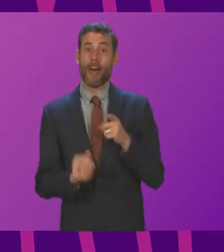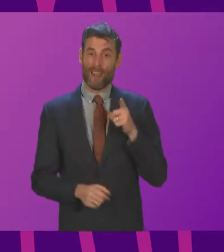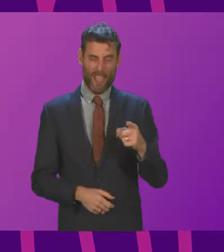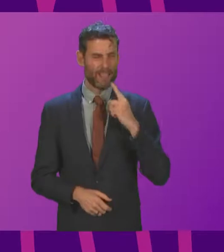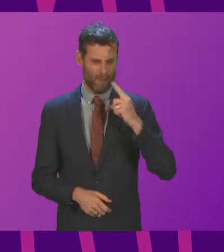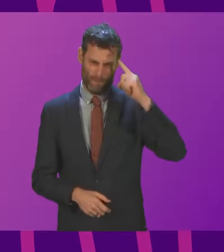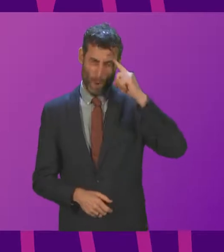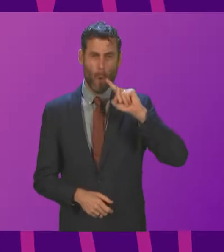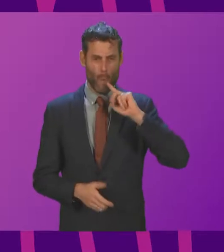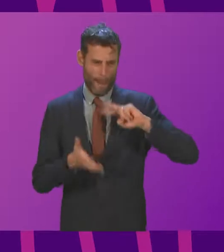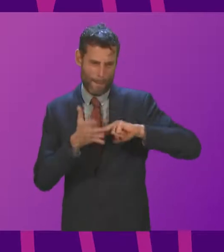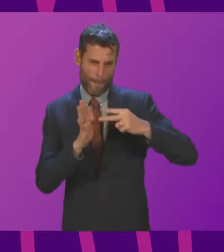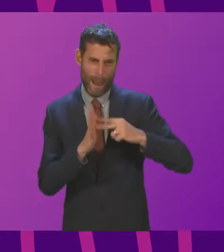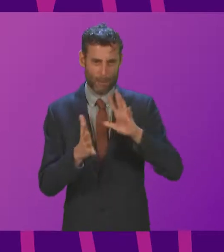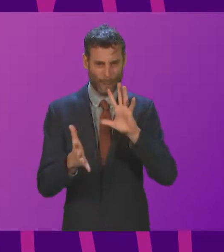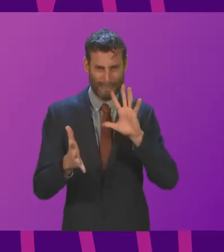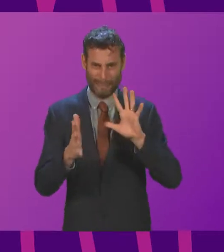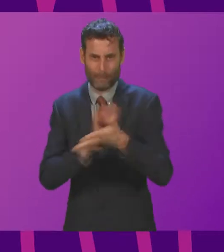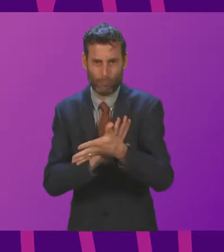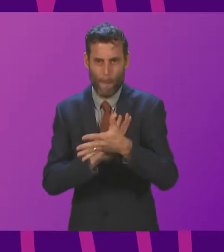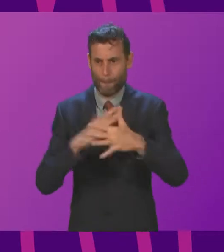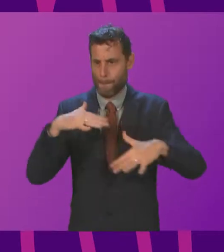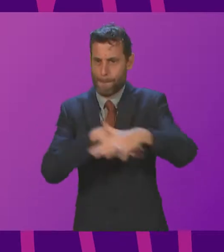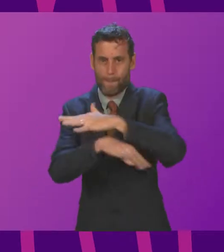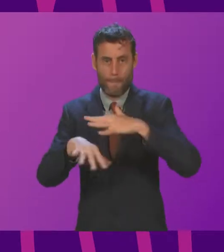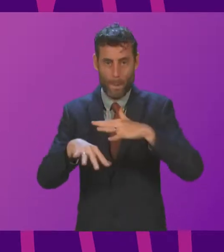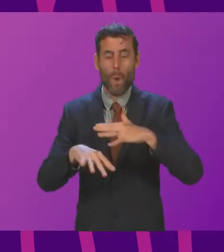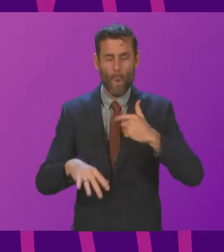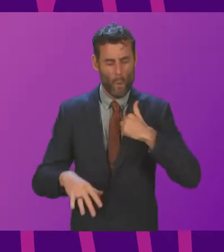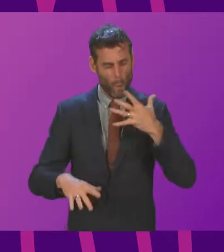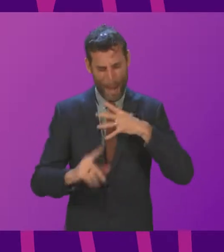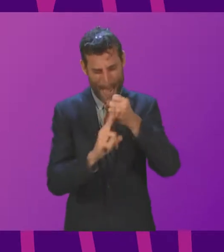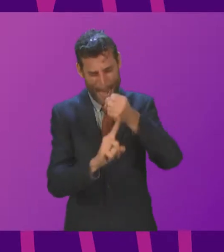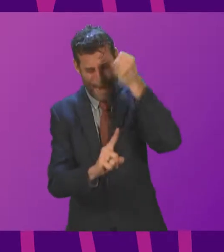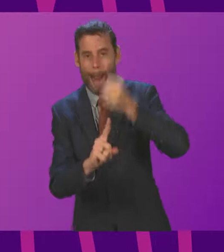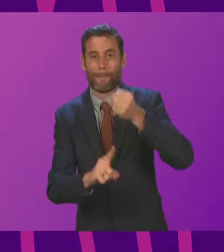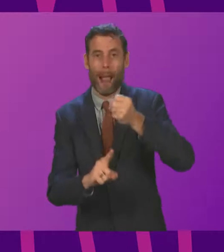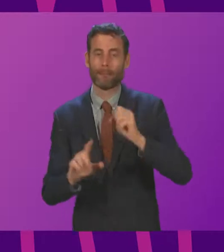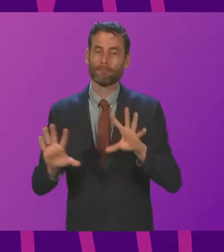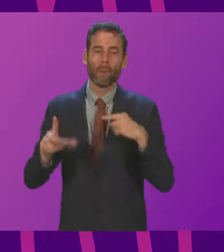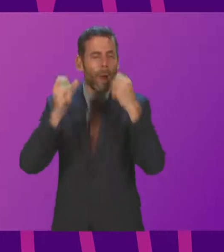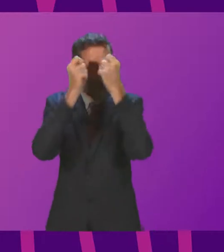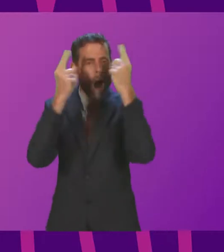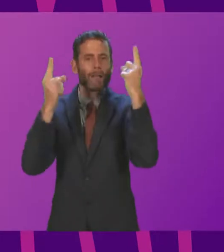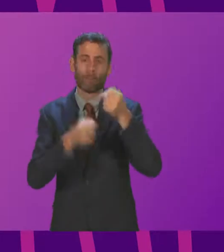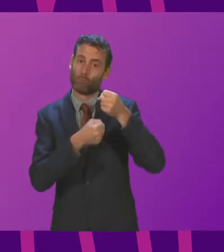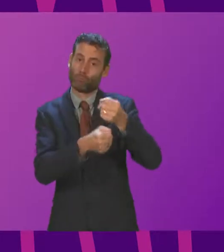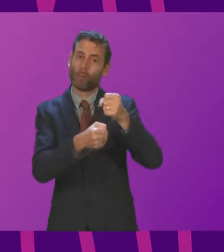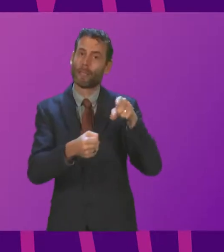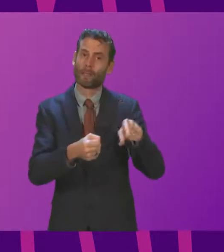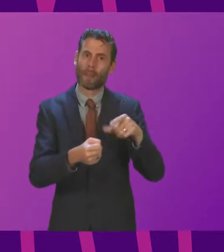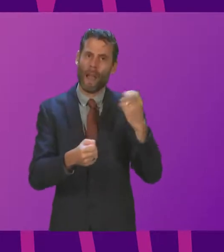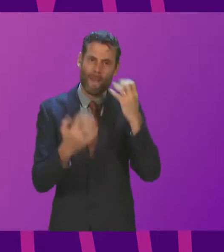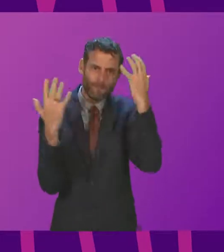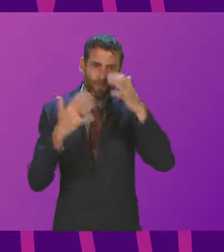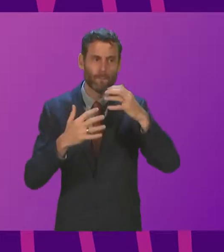with the most impact possible. We all respect the right of protesters to express their views, but we cannot sit back and